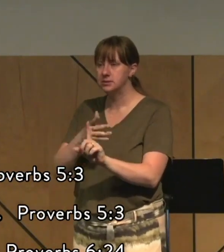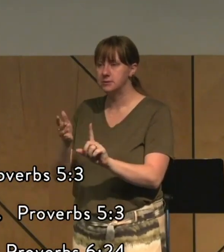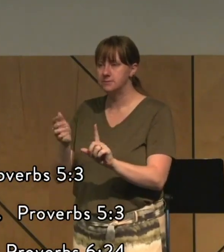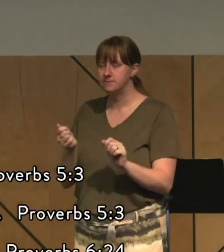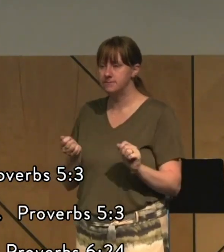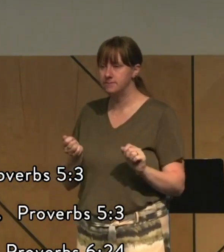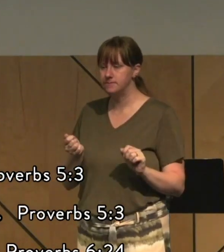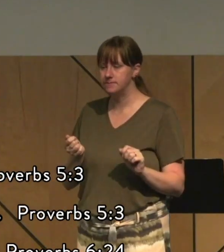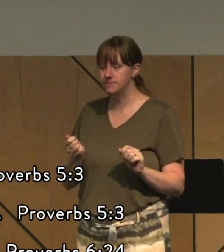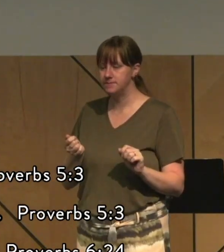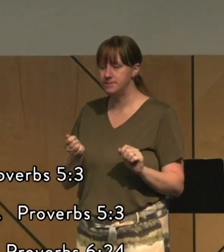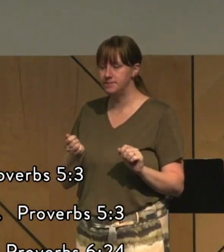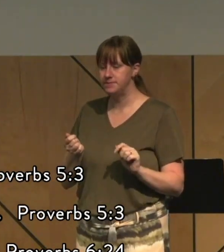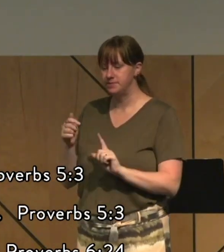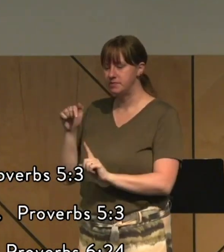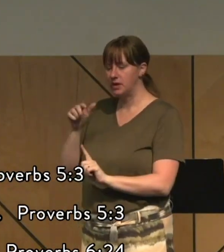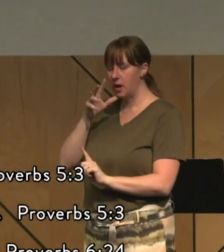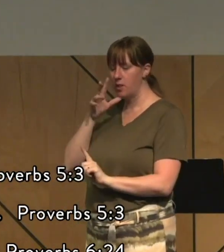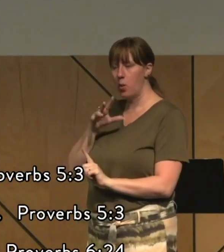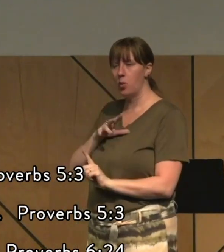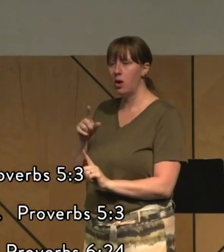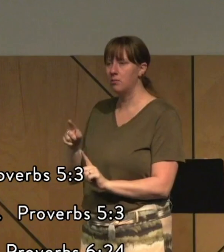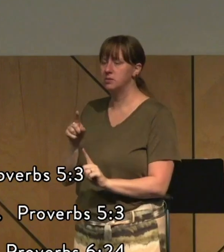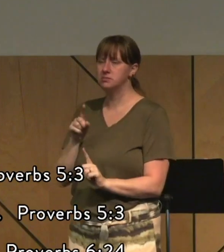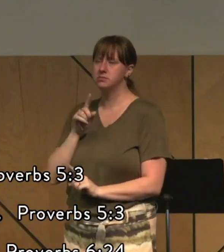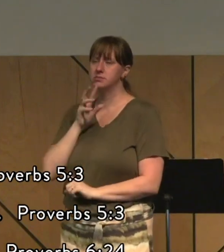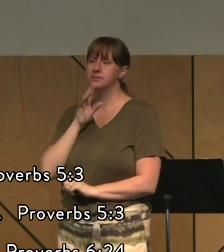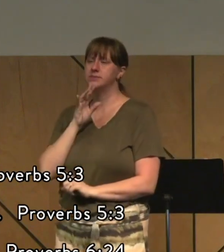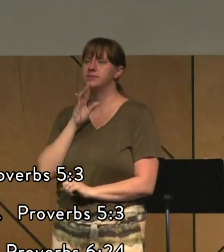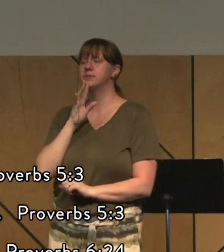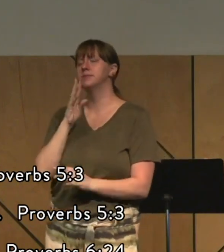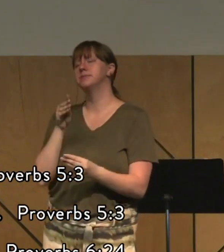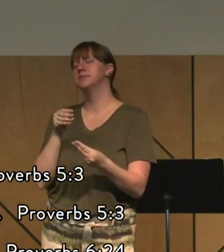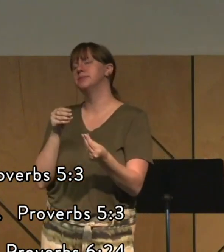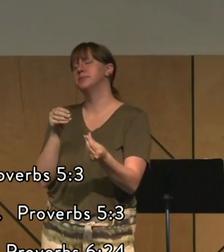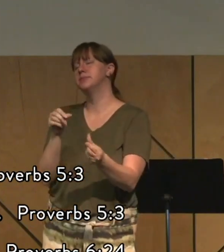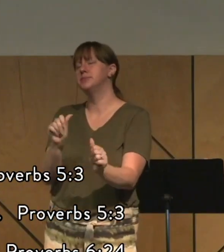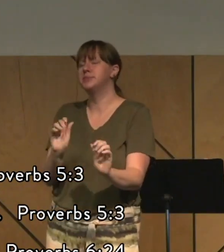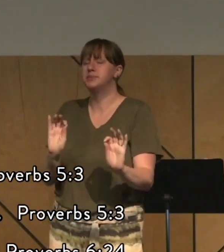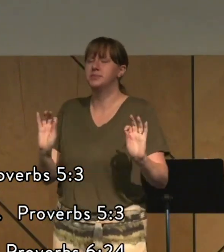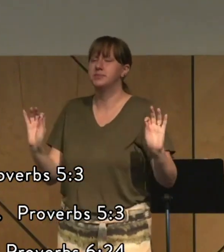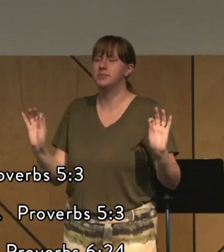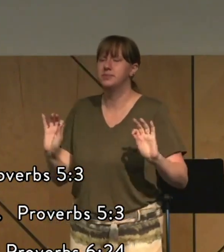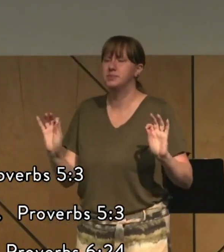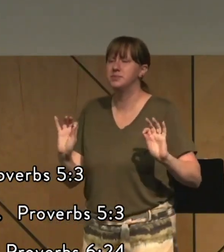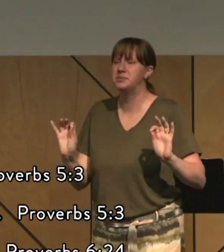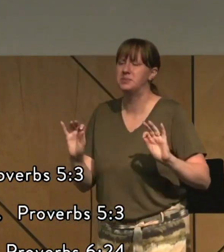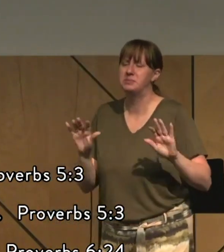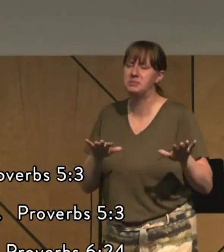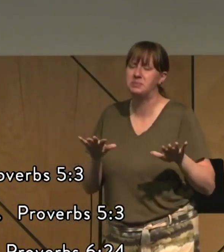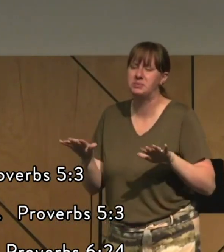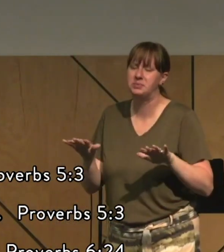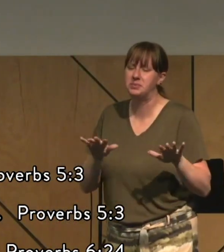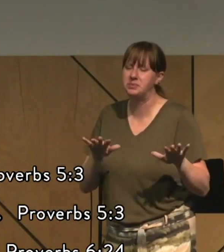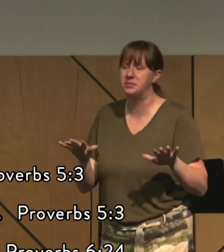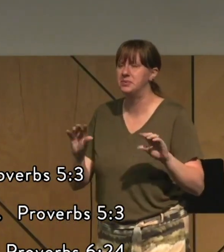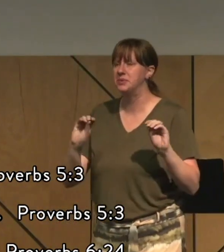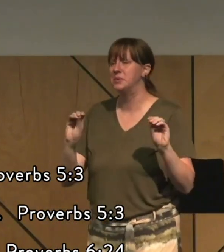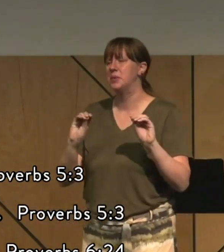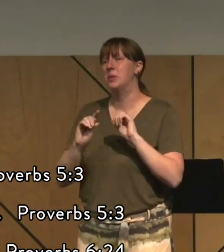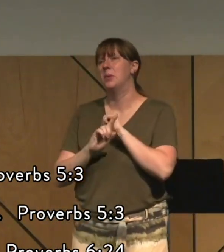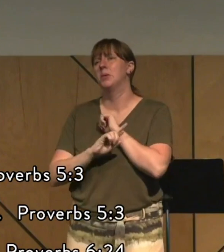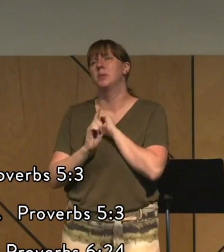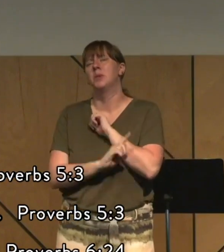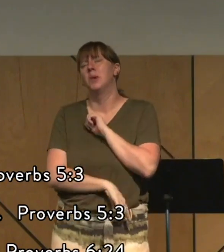speaks as though it's all easy and nothing will happen. There won't be any fallout or